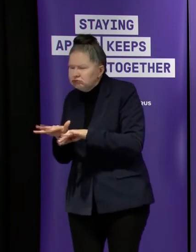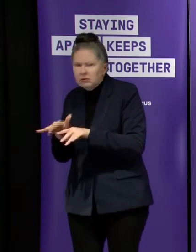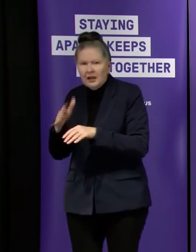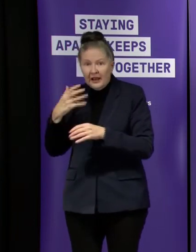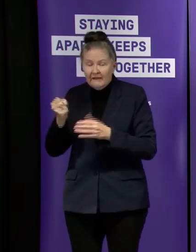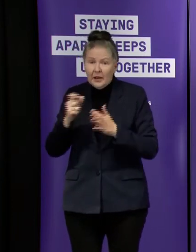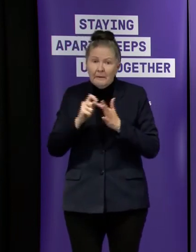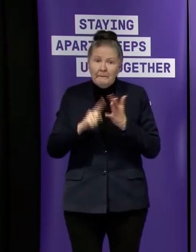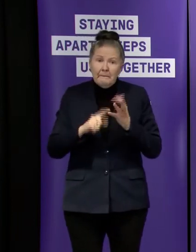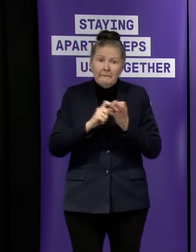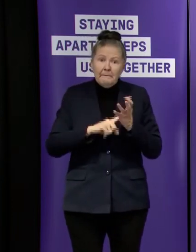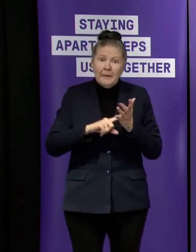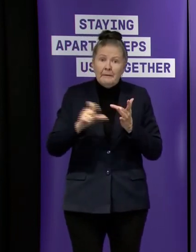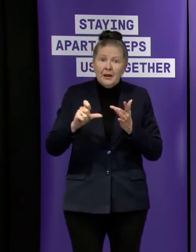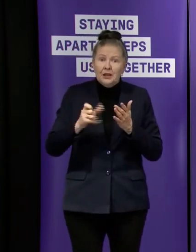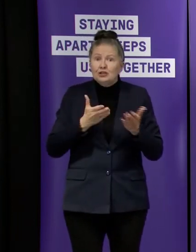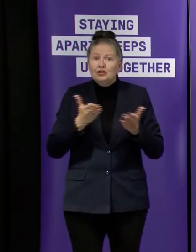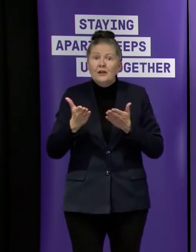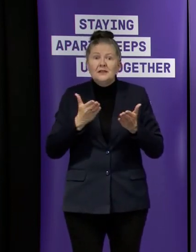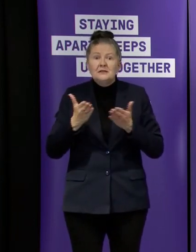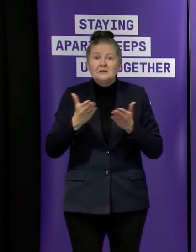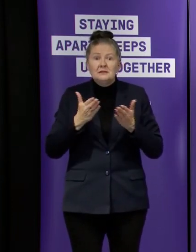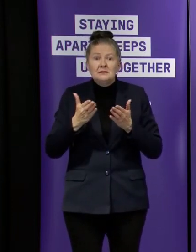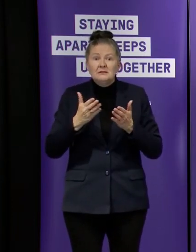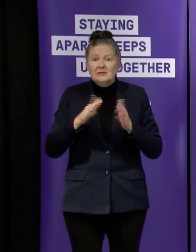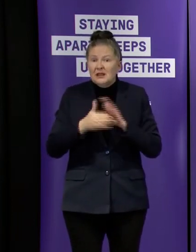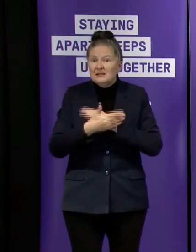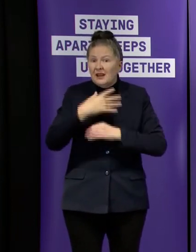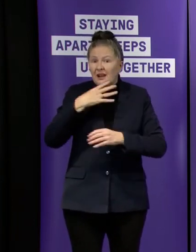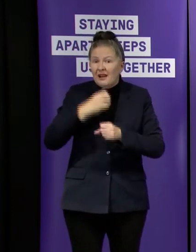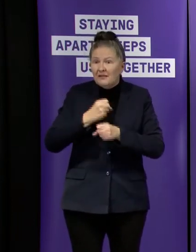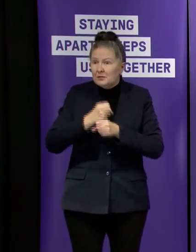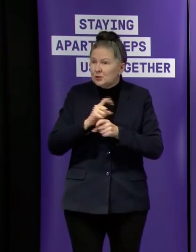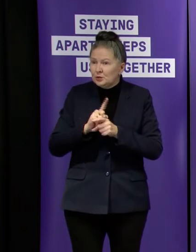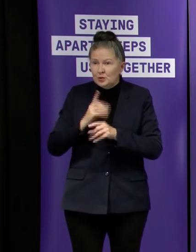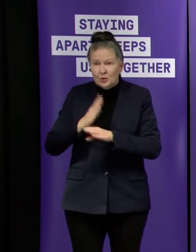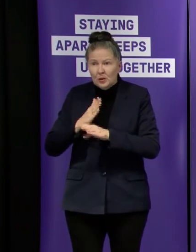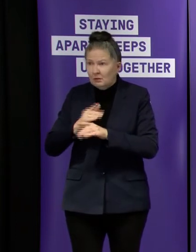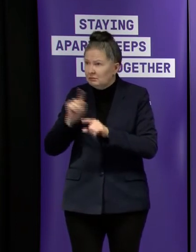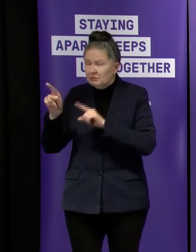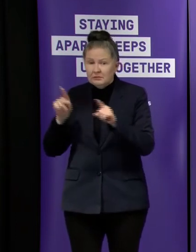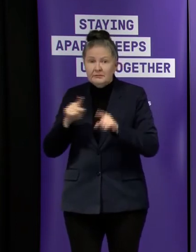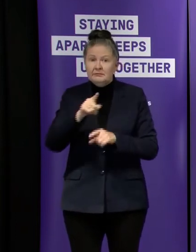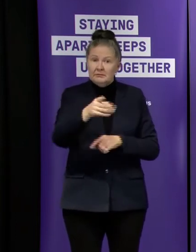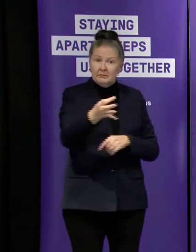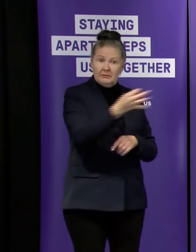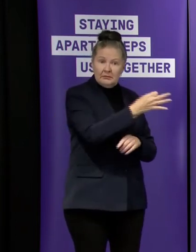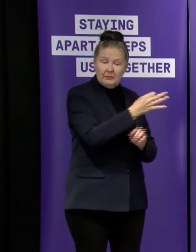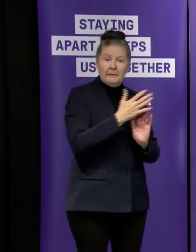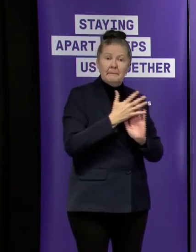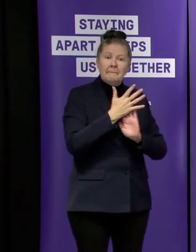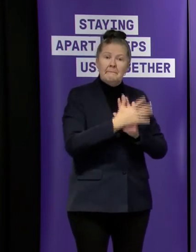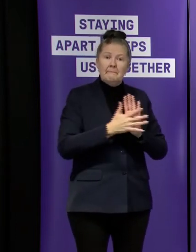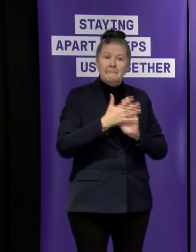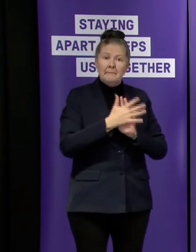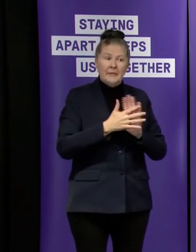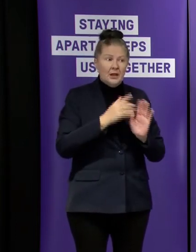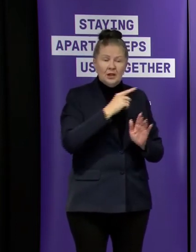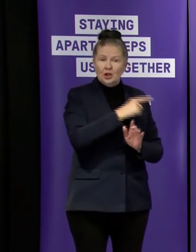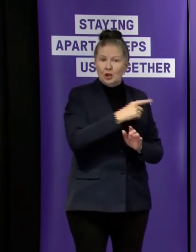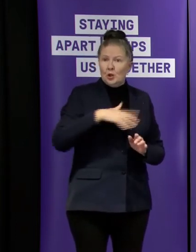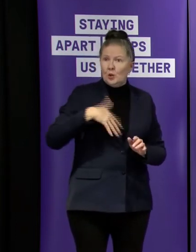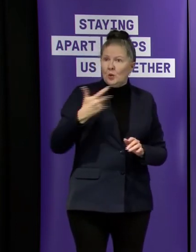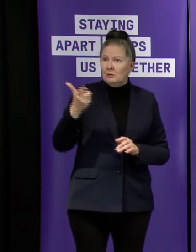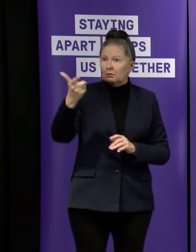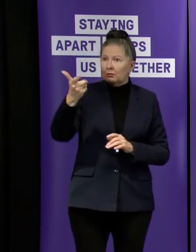so it's a big team and they're all doing the very best they can so that played a role in in being reluctant to invite the military